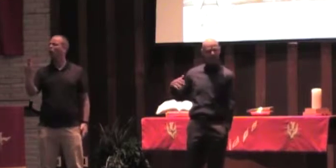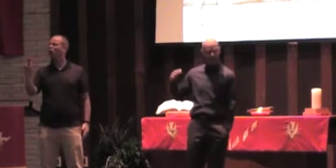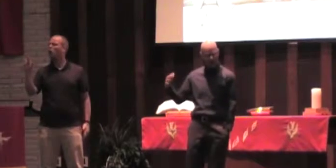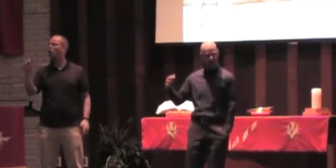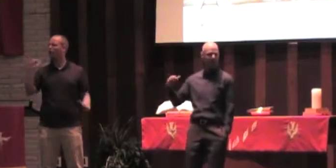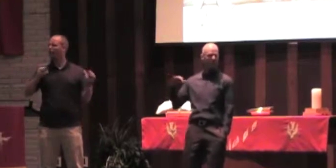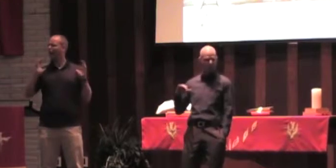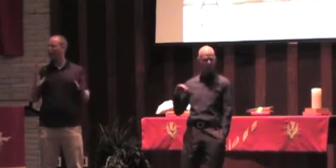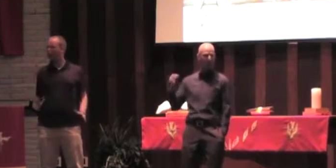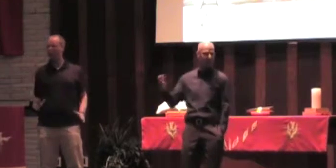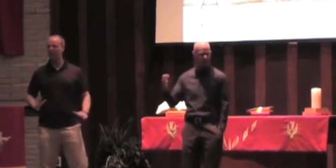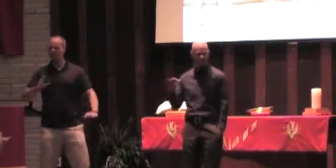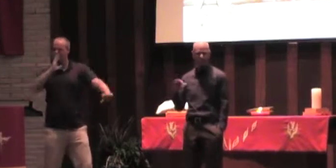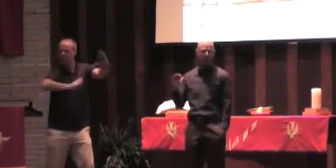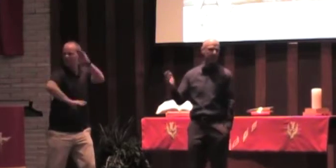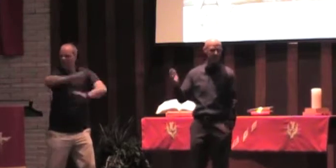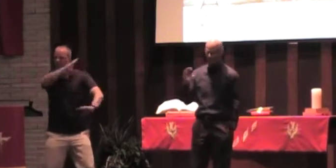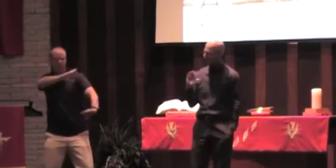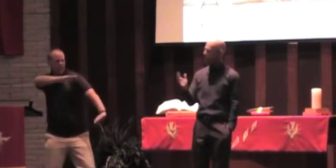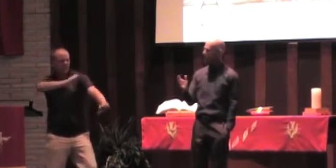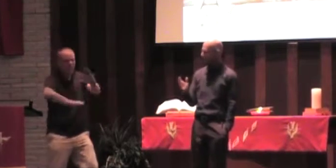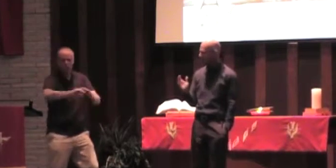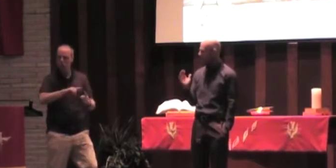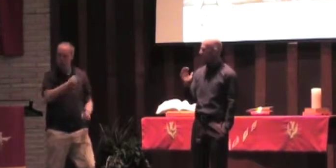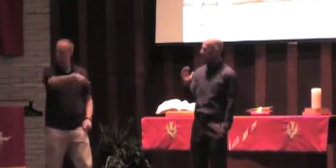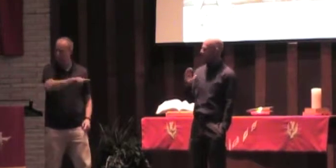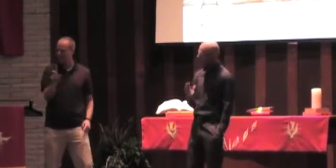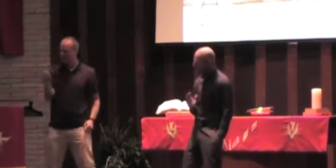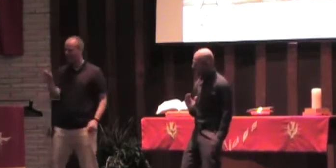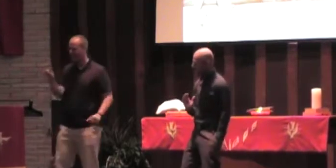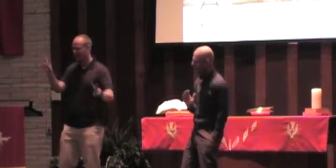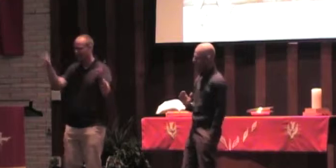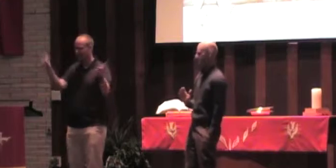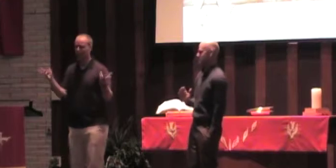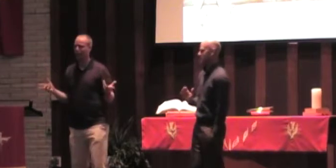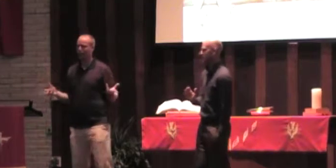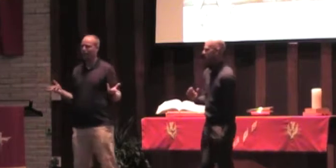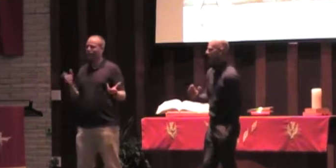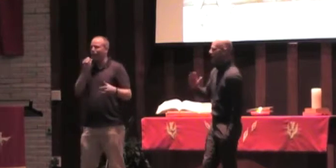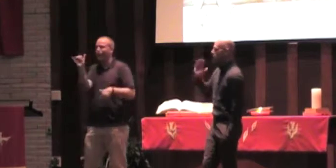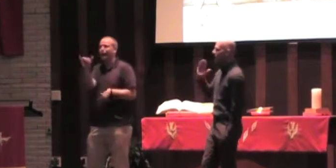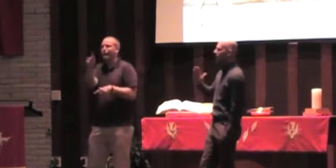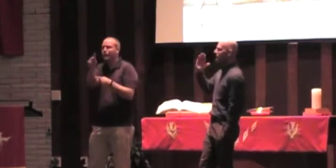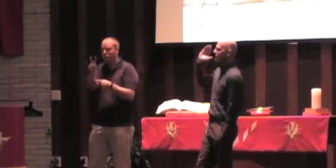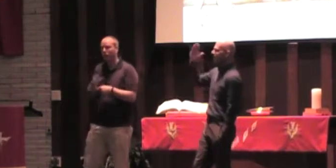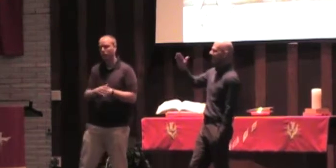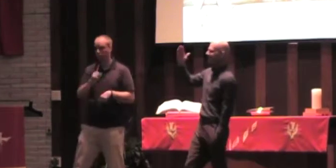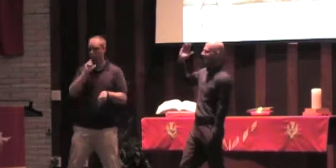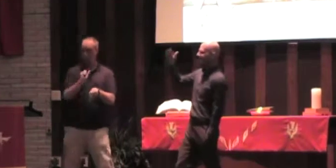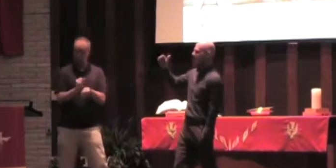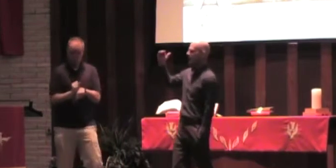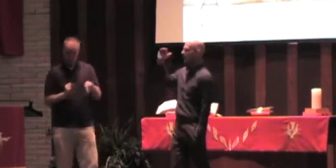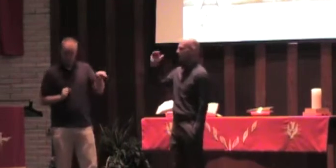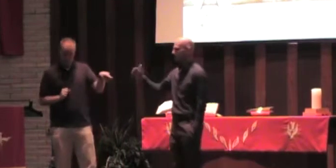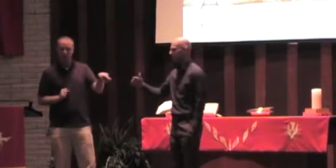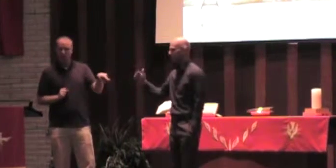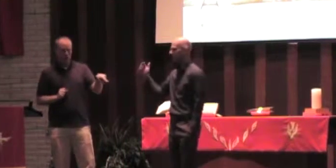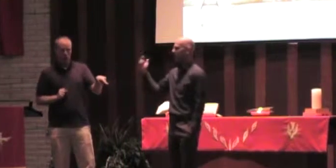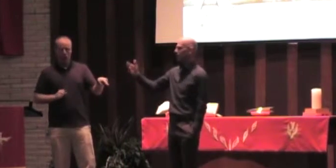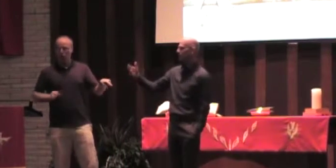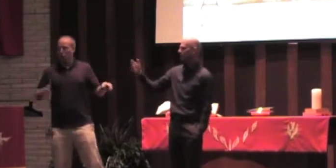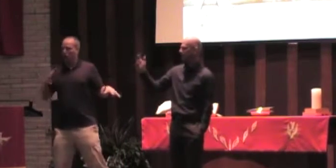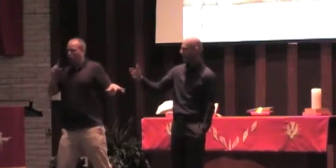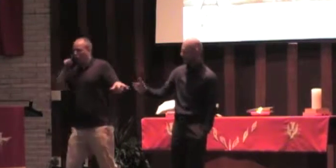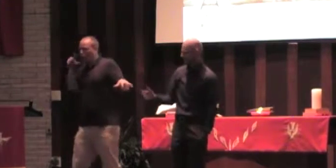MMA move like you wouldn't have ever seen on cable television, and drives him out naked and